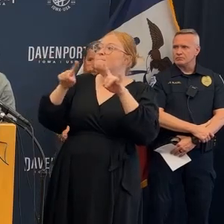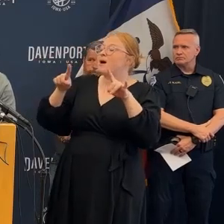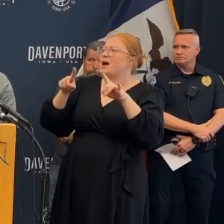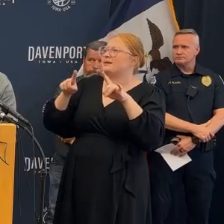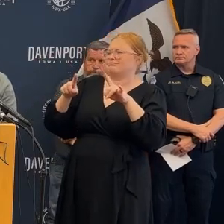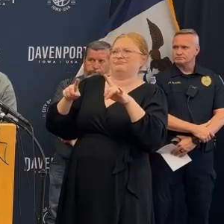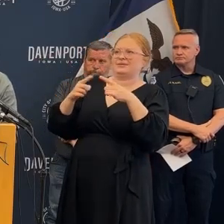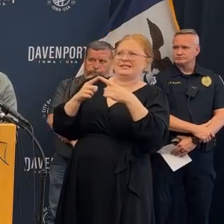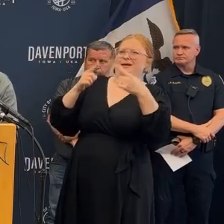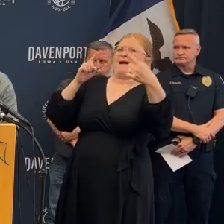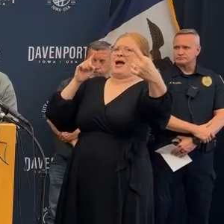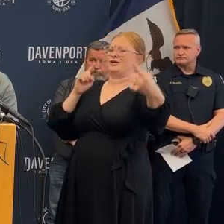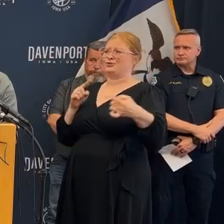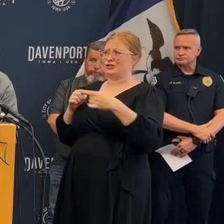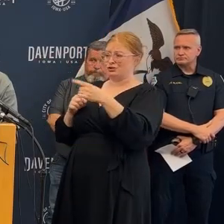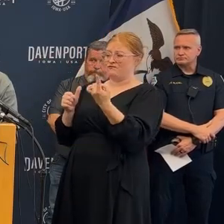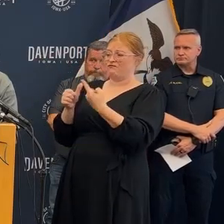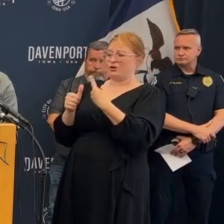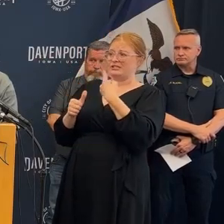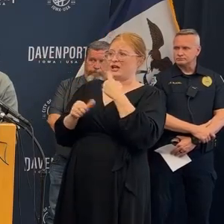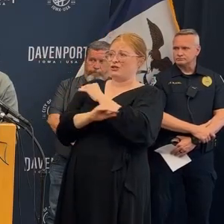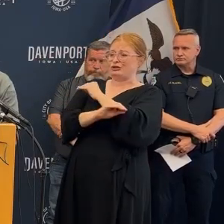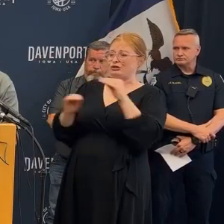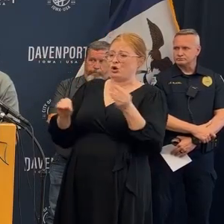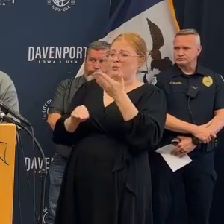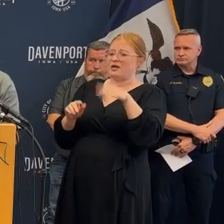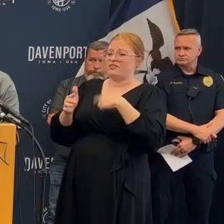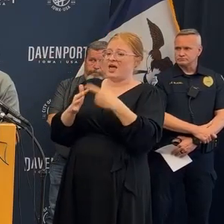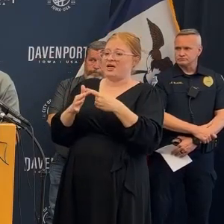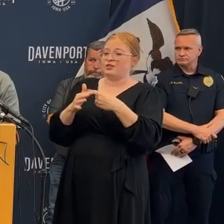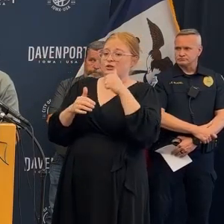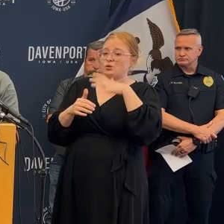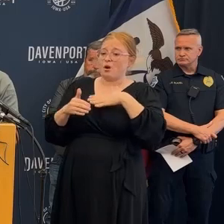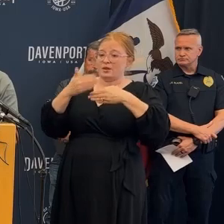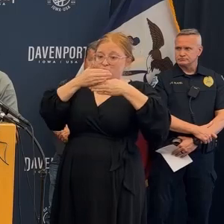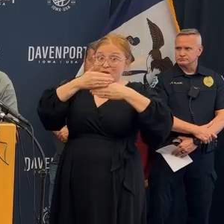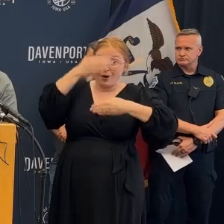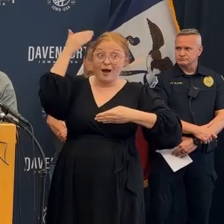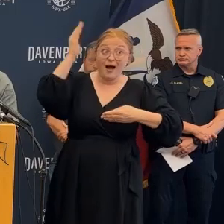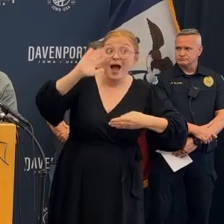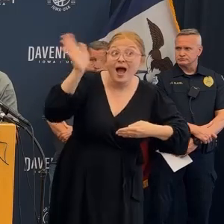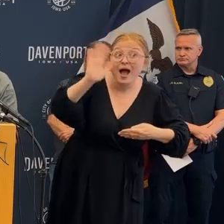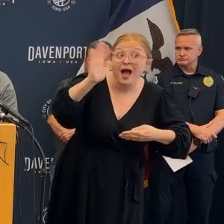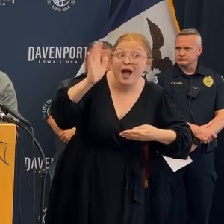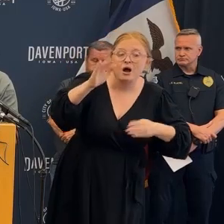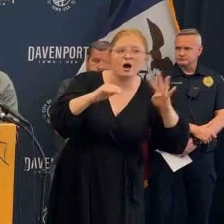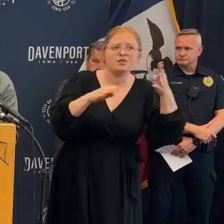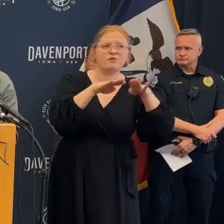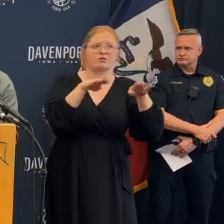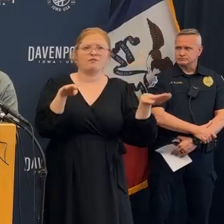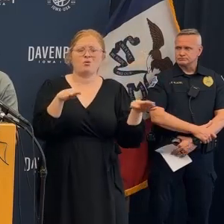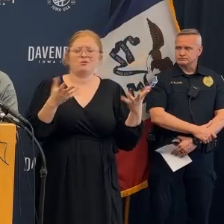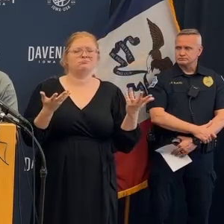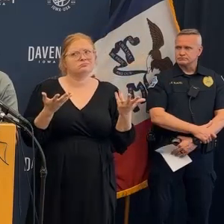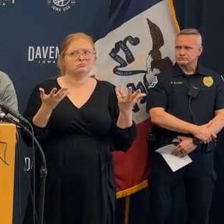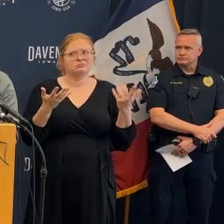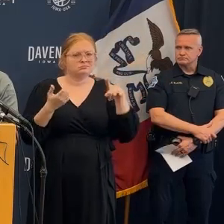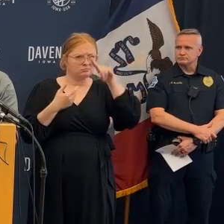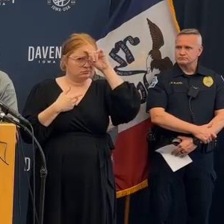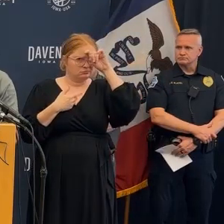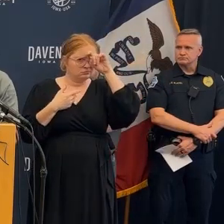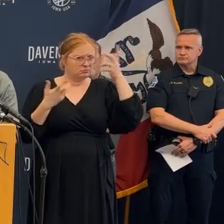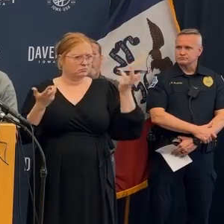things there's a lot of planning that has to go into place in order for us to do this safely so we have to start the